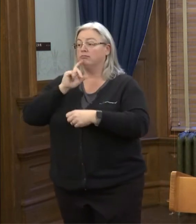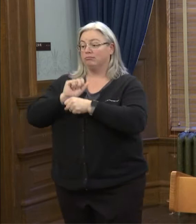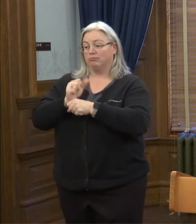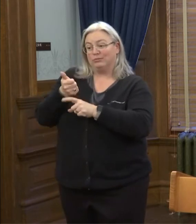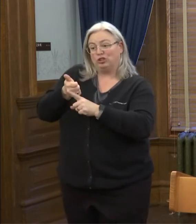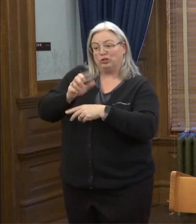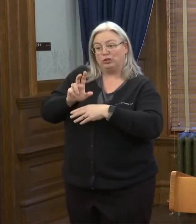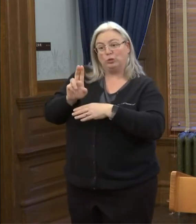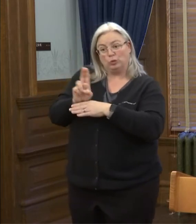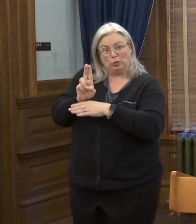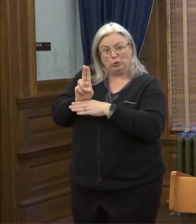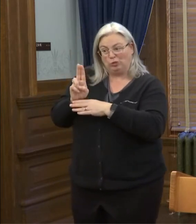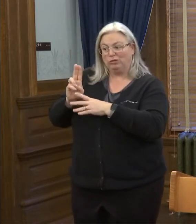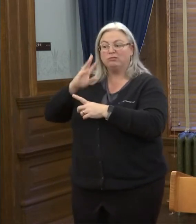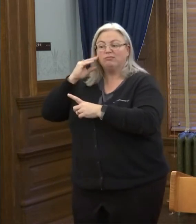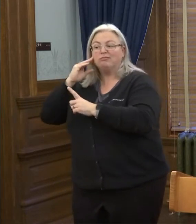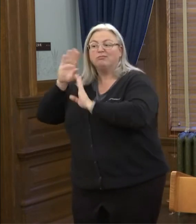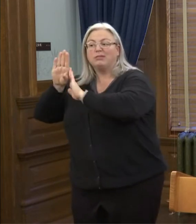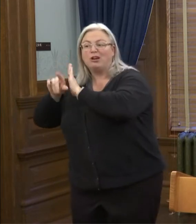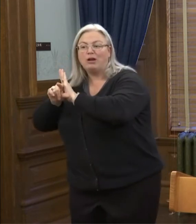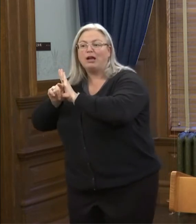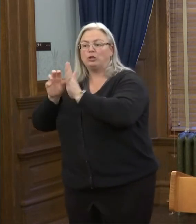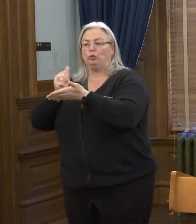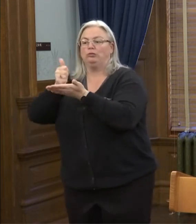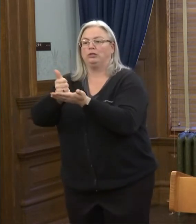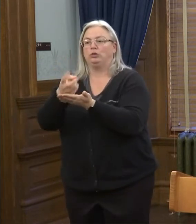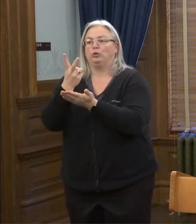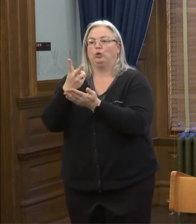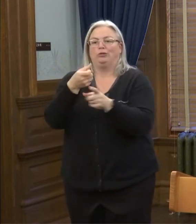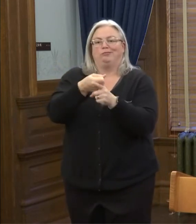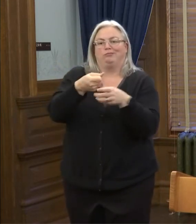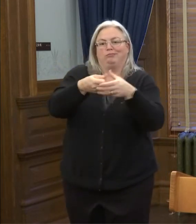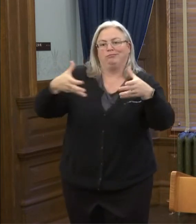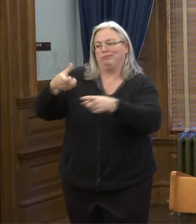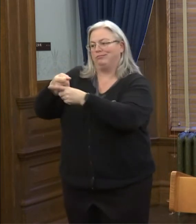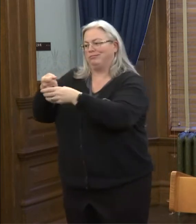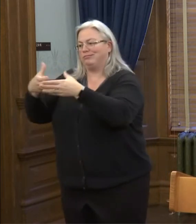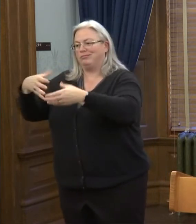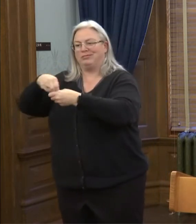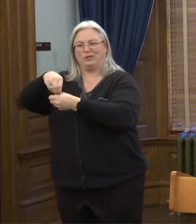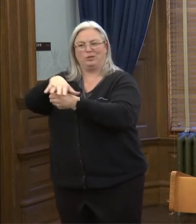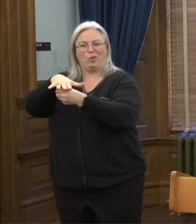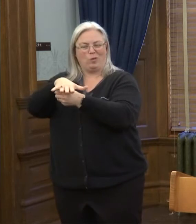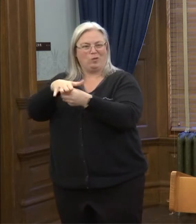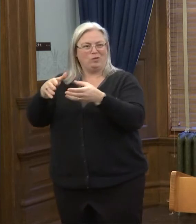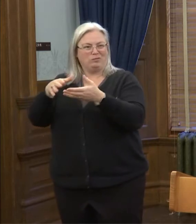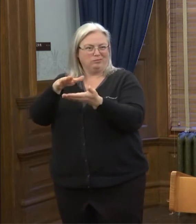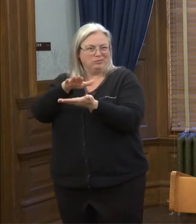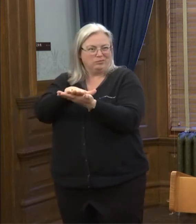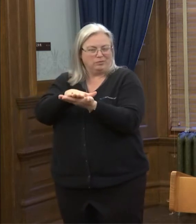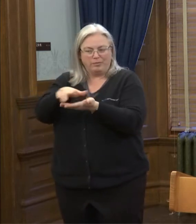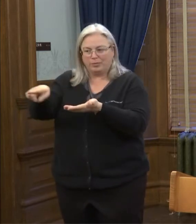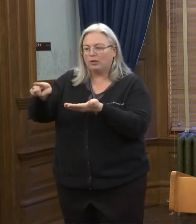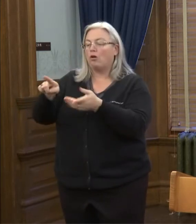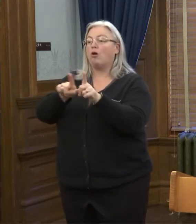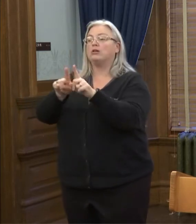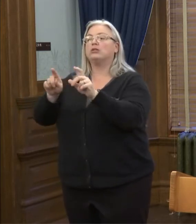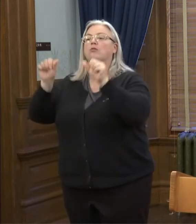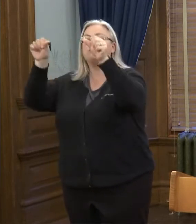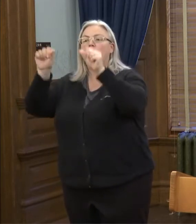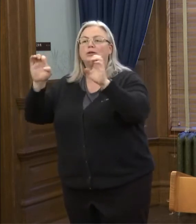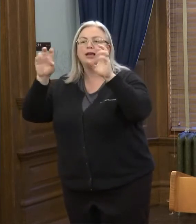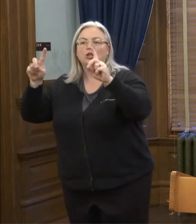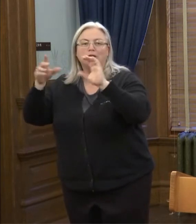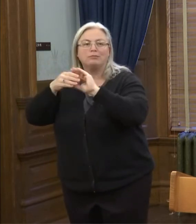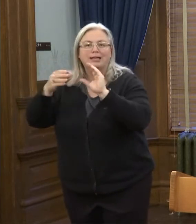used to assist with two COVID-19 outbreaks in local schools she also posts educational messages in